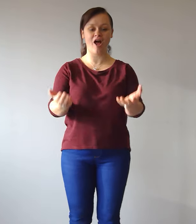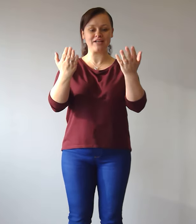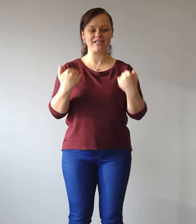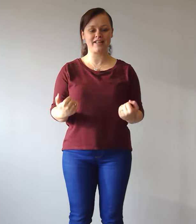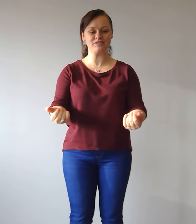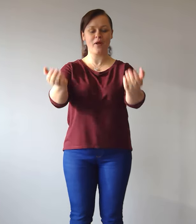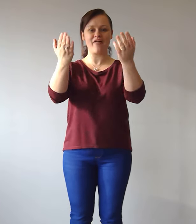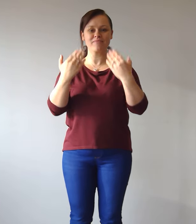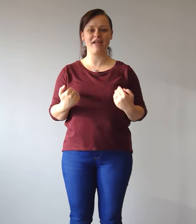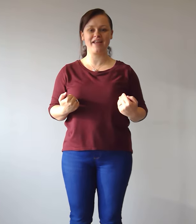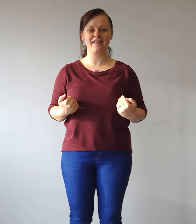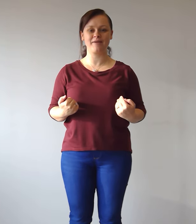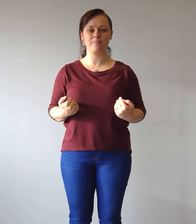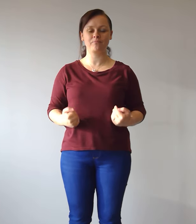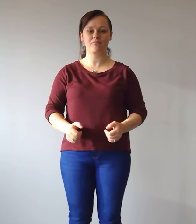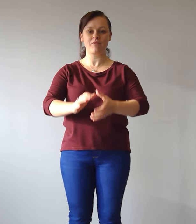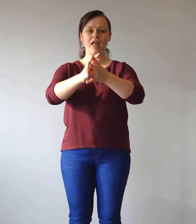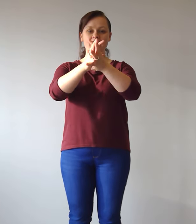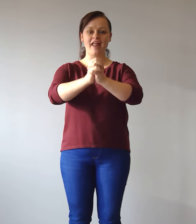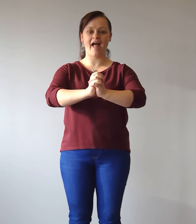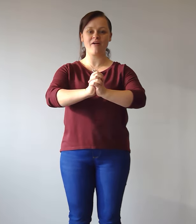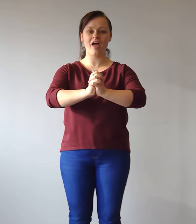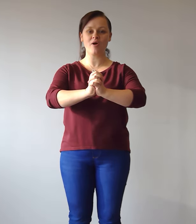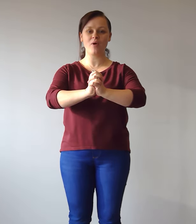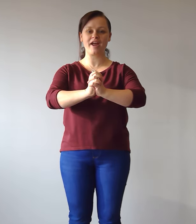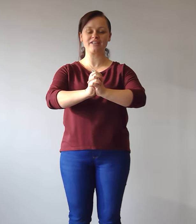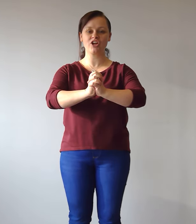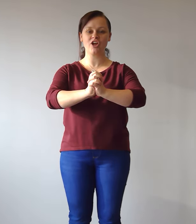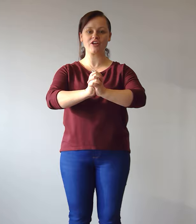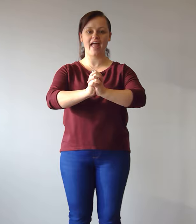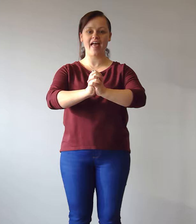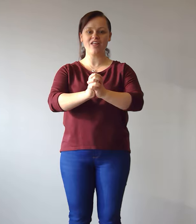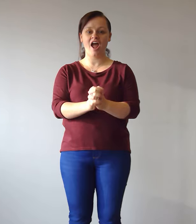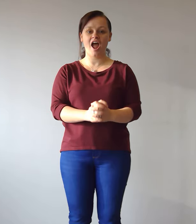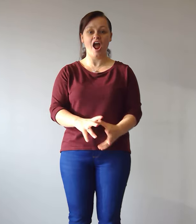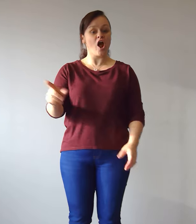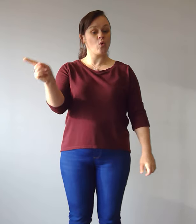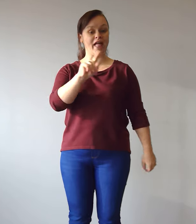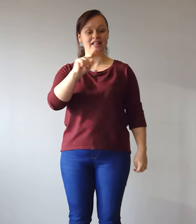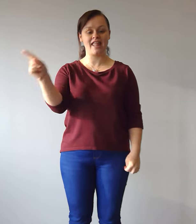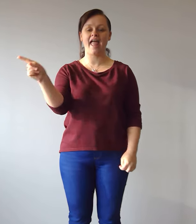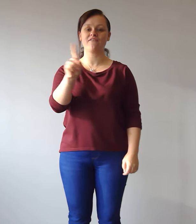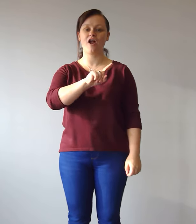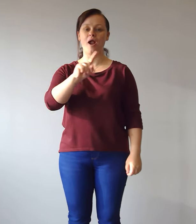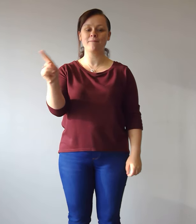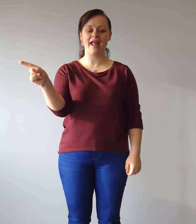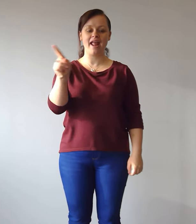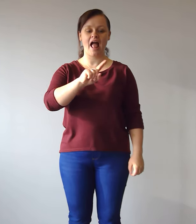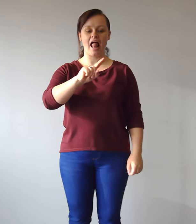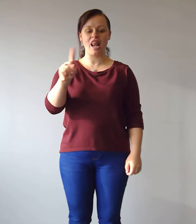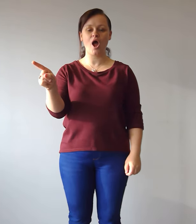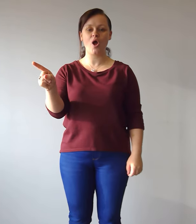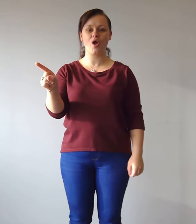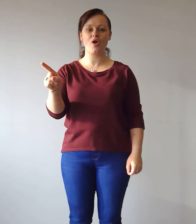along and dance with me. Now that we're together, we'll never be alone.